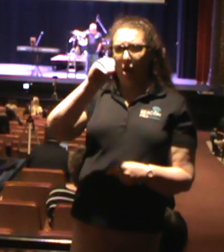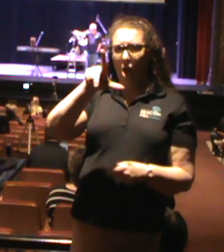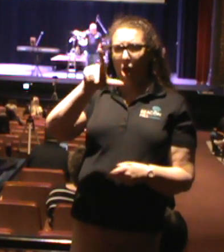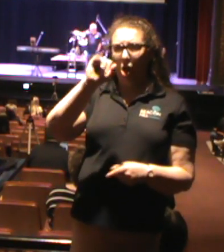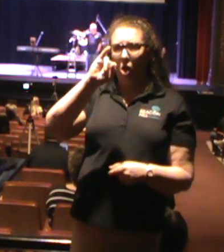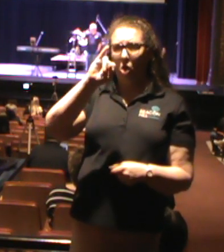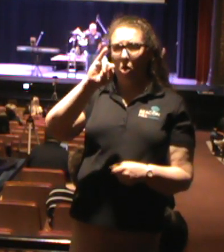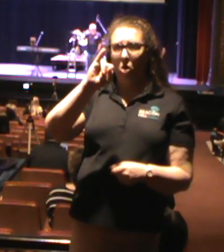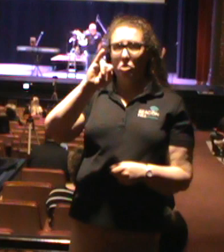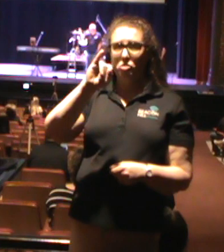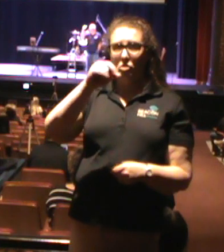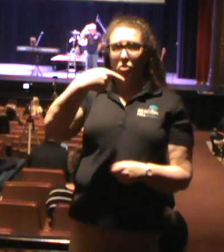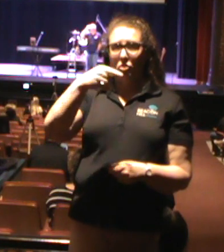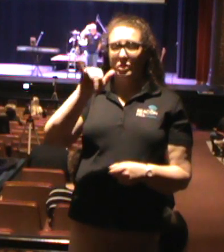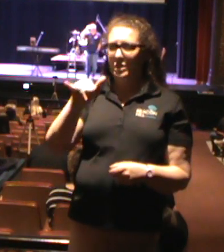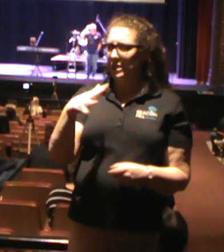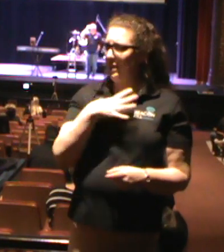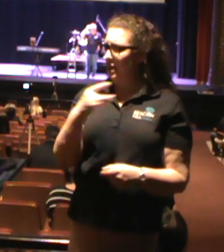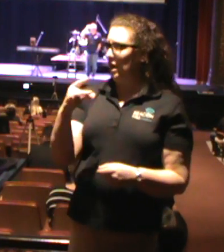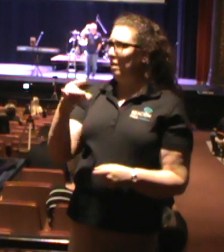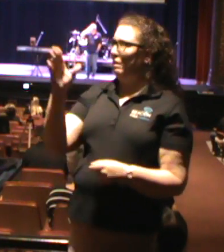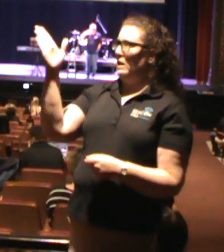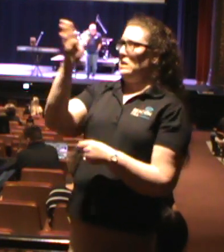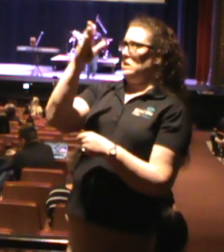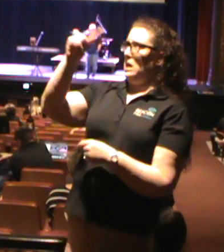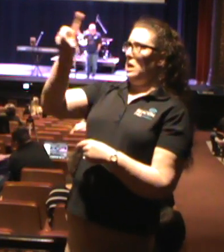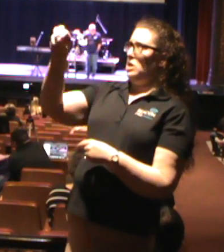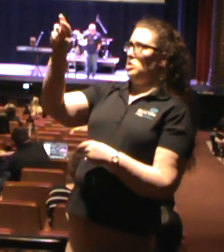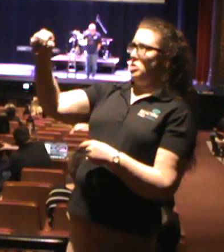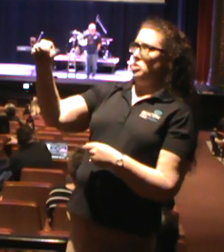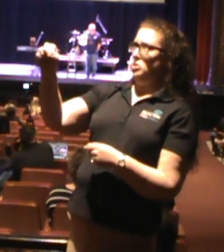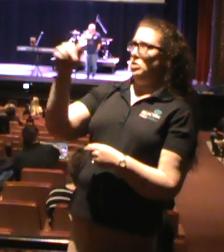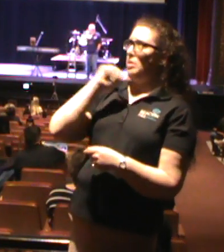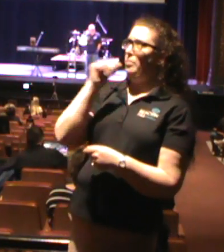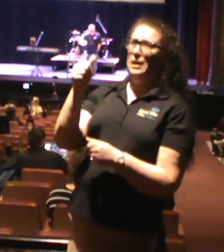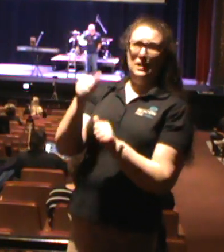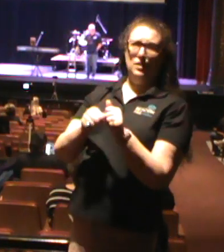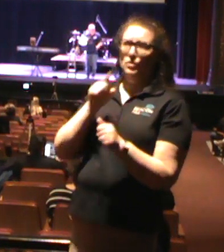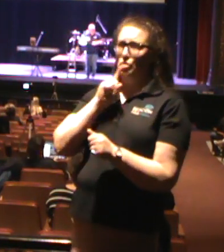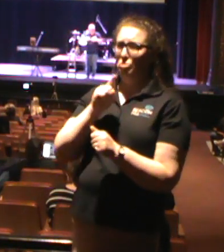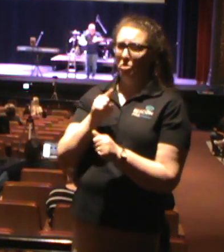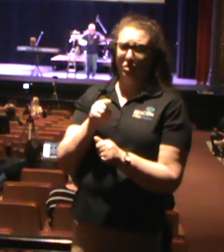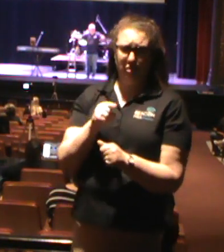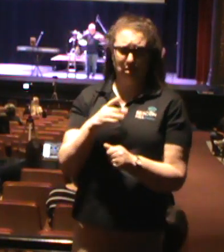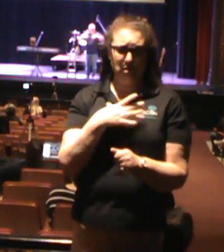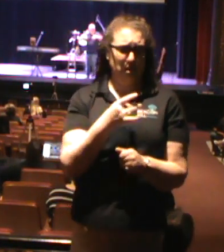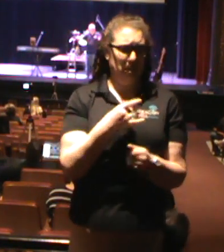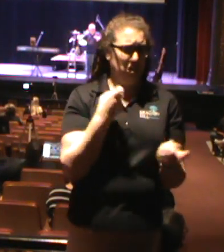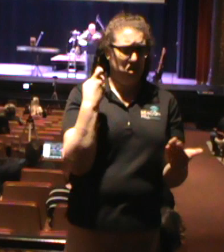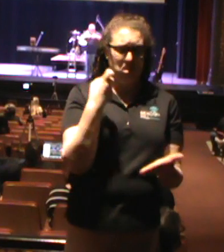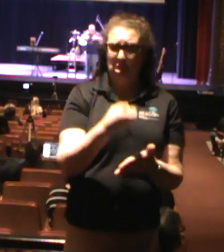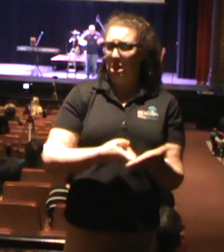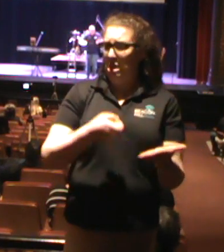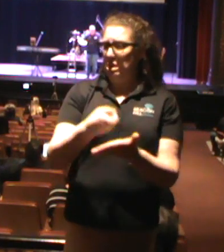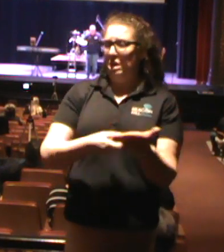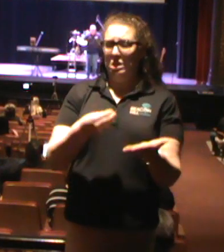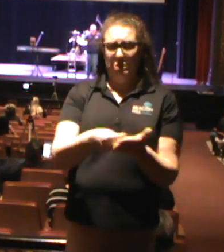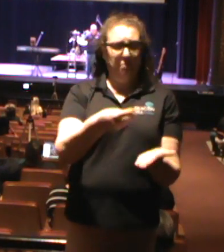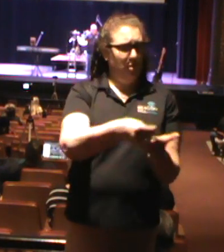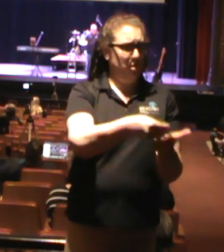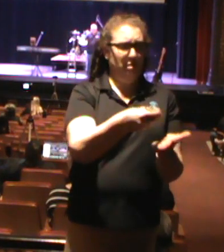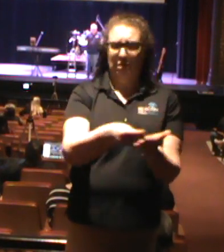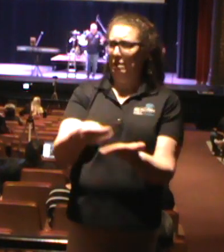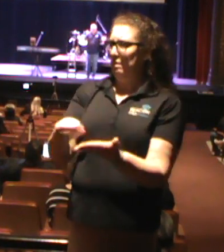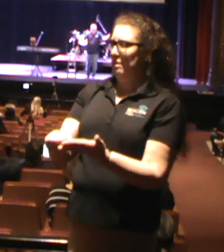Sky Zone. I don't even know, man. I just know it just takes money out of my baby camp. They just go and they just jump and they have fun. The kids play for